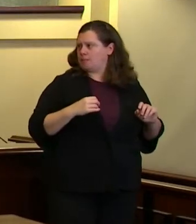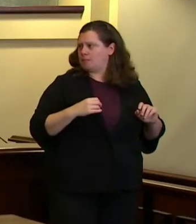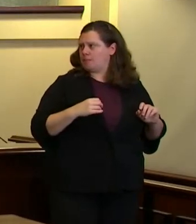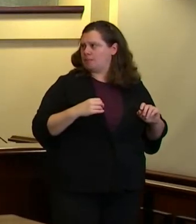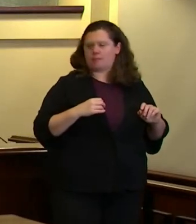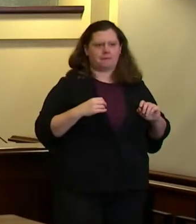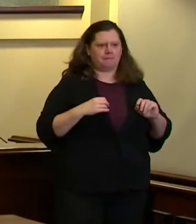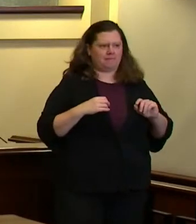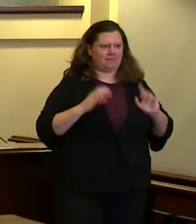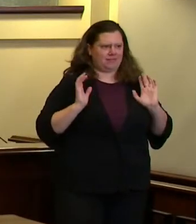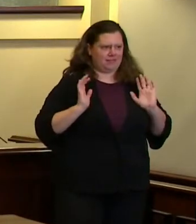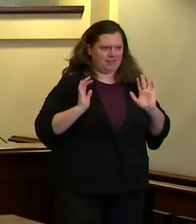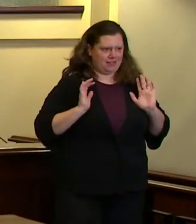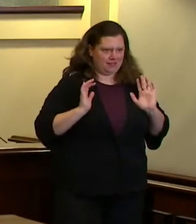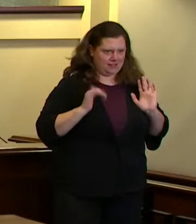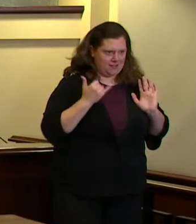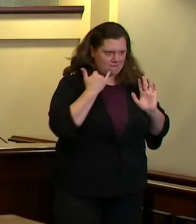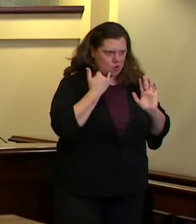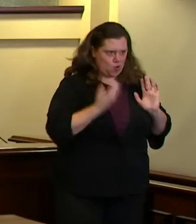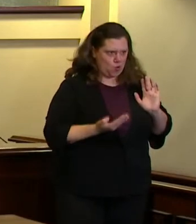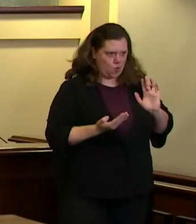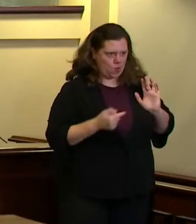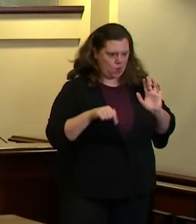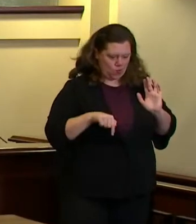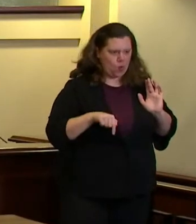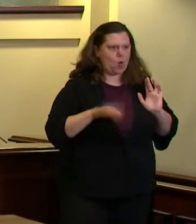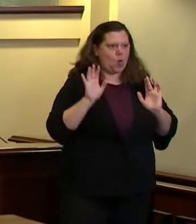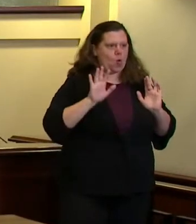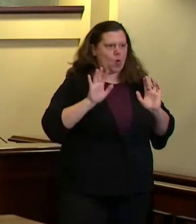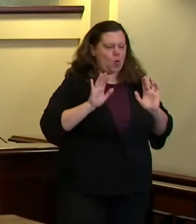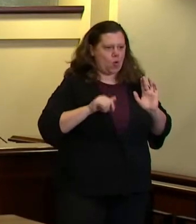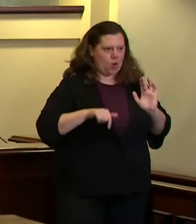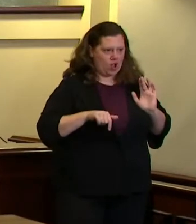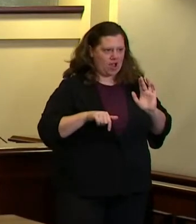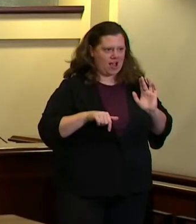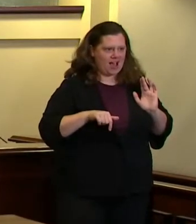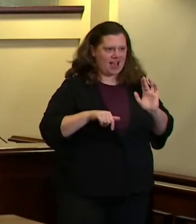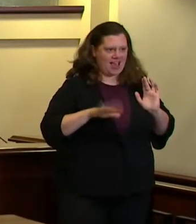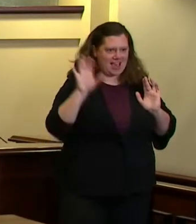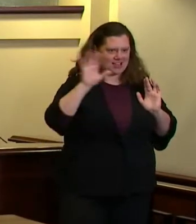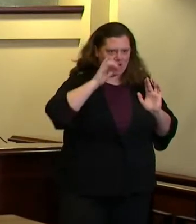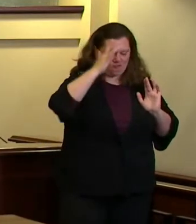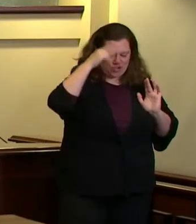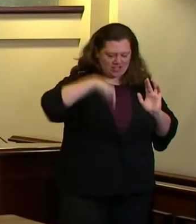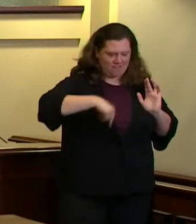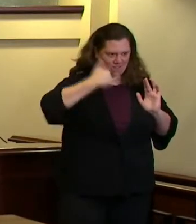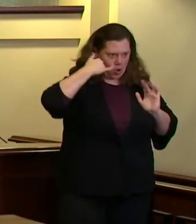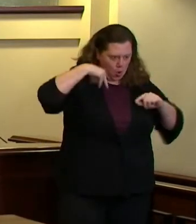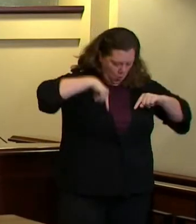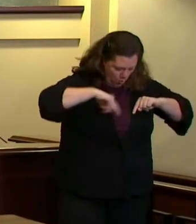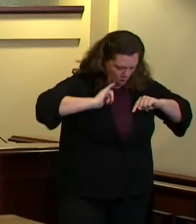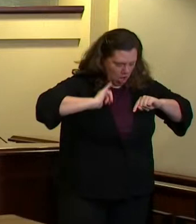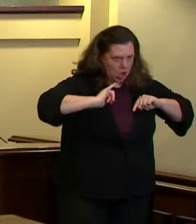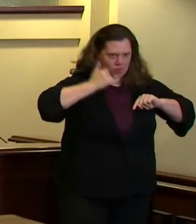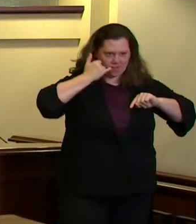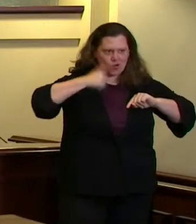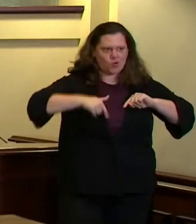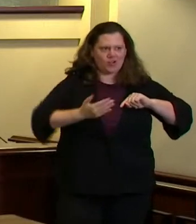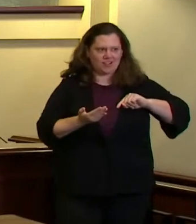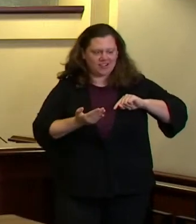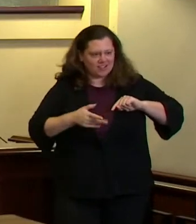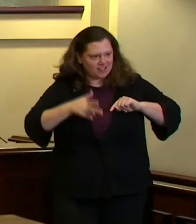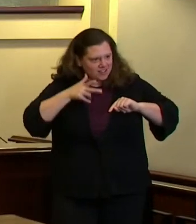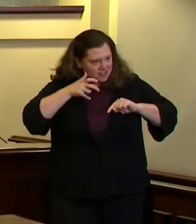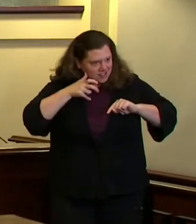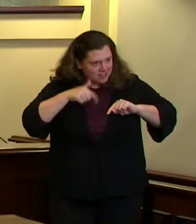maggie go ahead and ask your question uh before i forget i wanted to make sure we got her and we'll get right back hi maggie i really appreciate